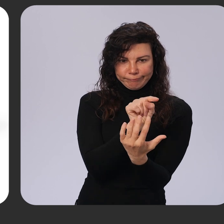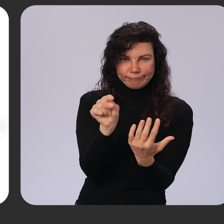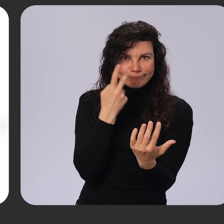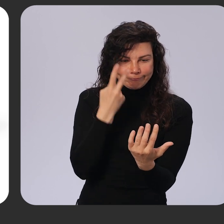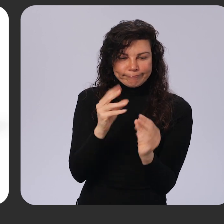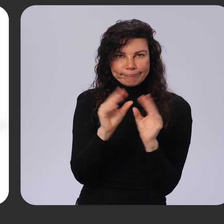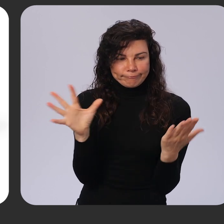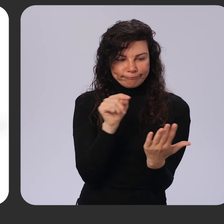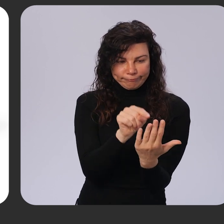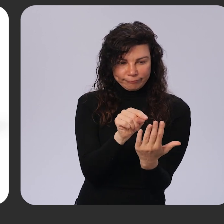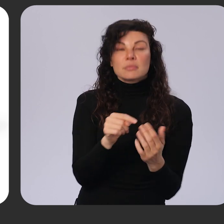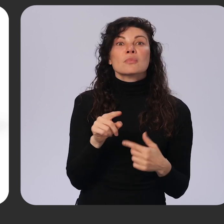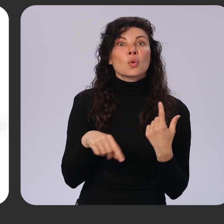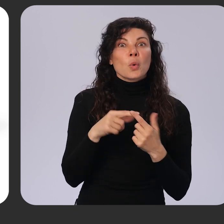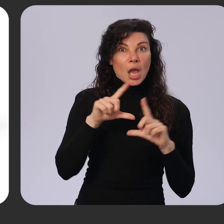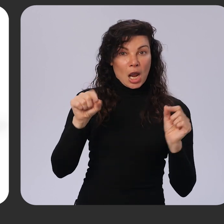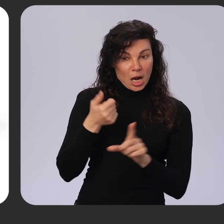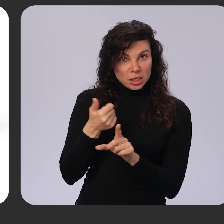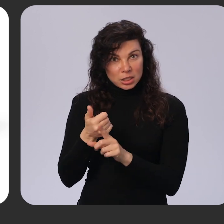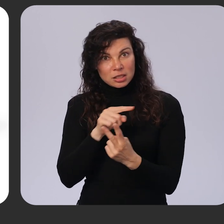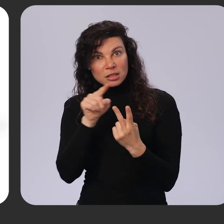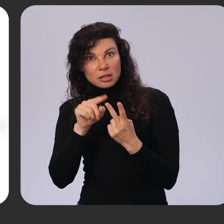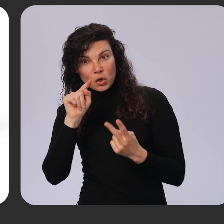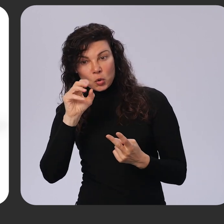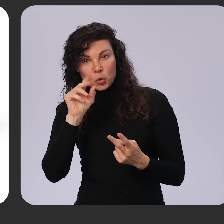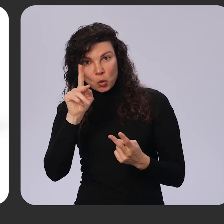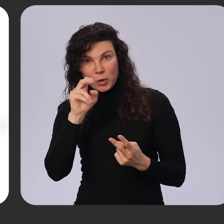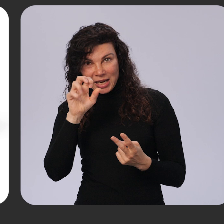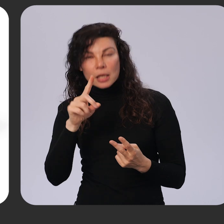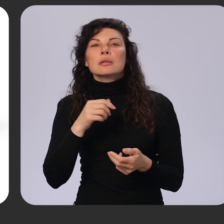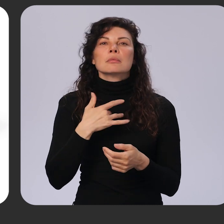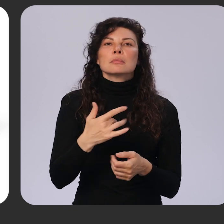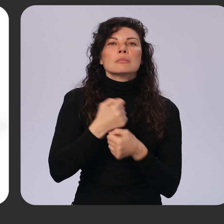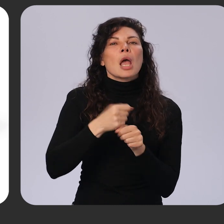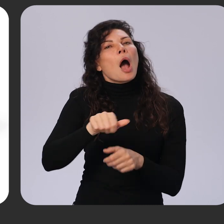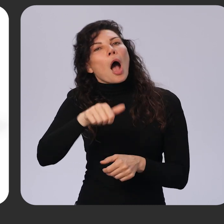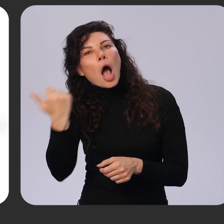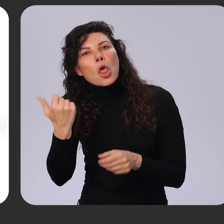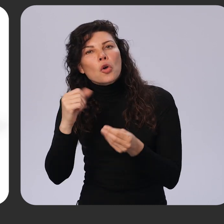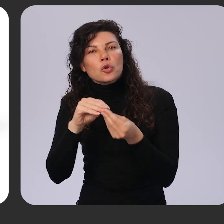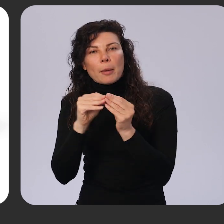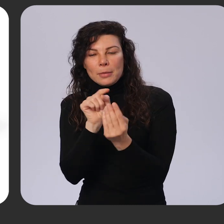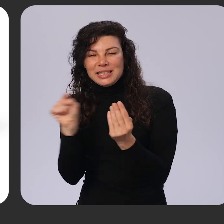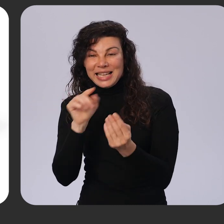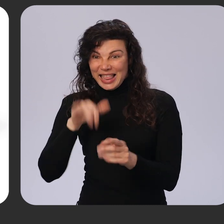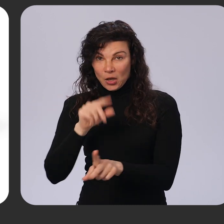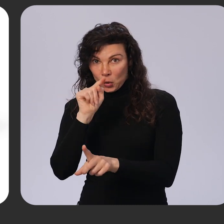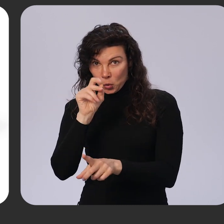When a card is tokenized, an alternate card number is created. This token represents the same account